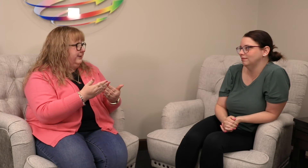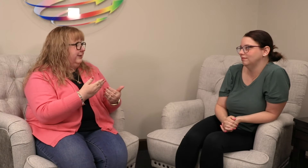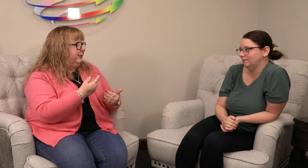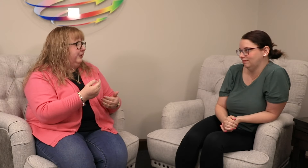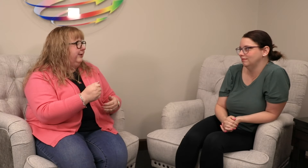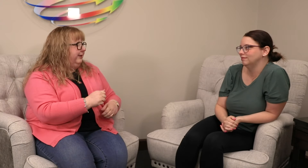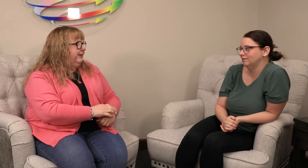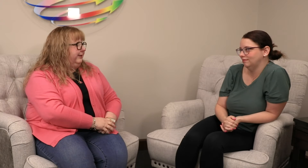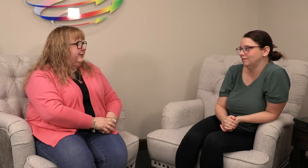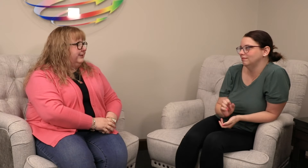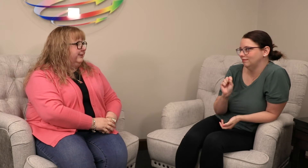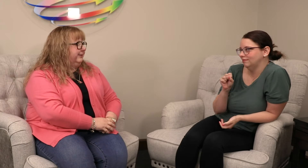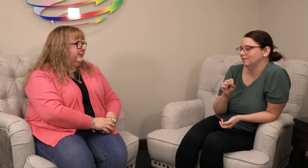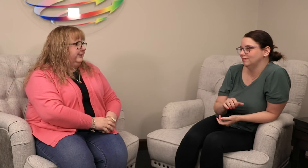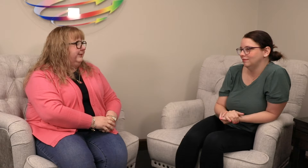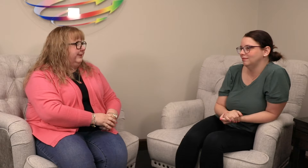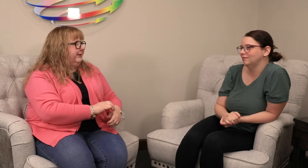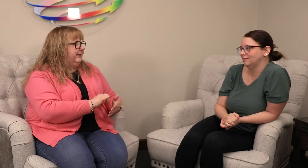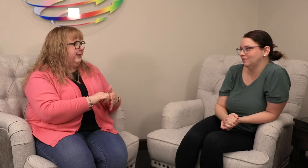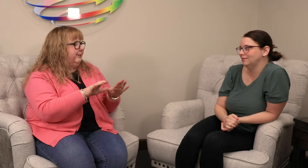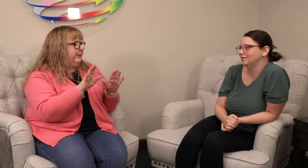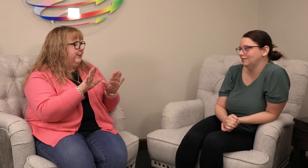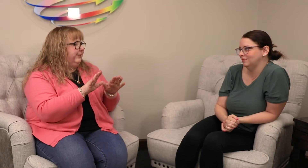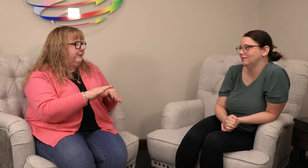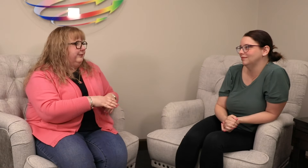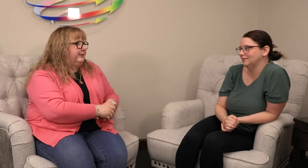easier. So, yeah, that would be wonderful.